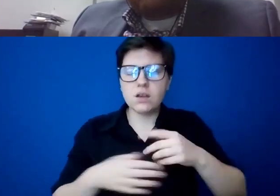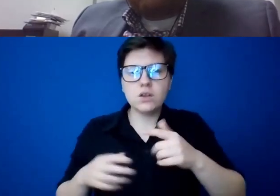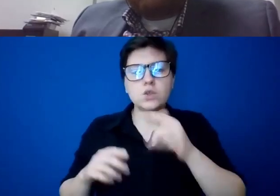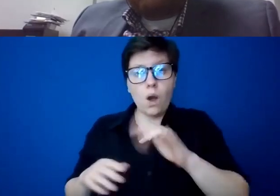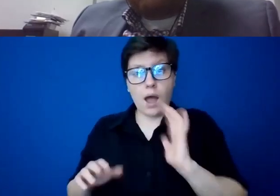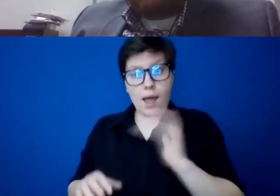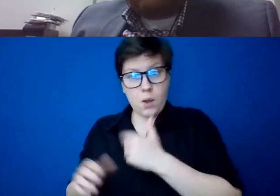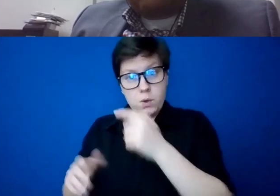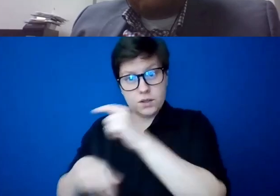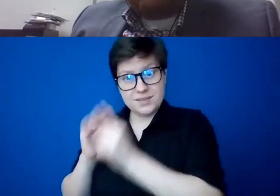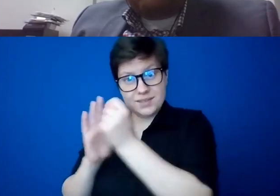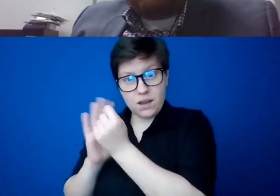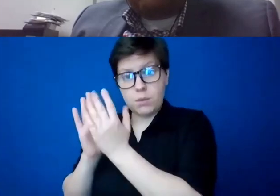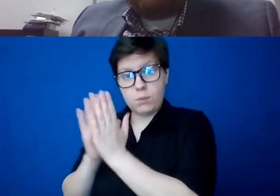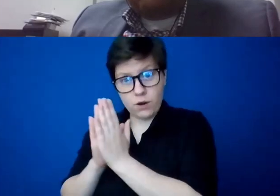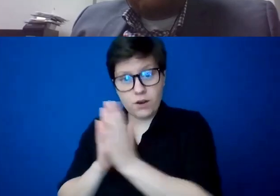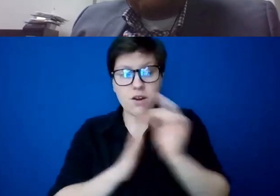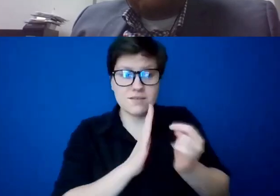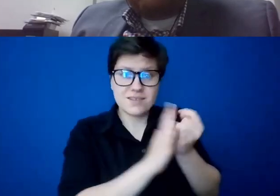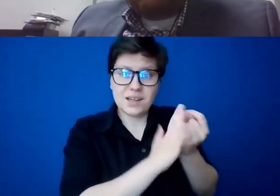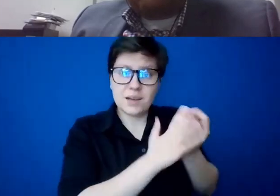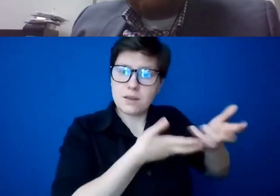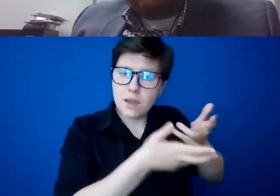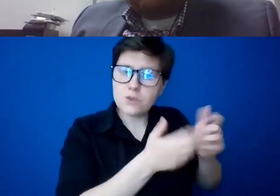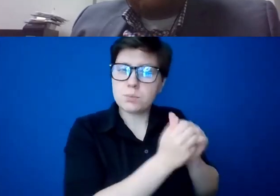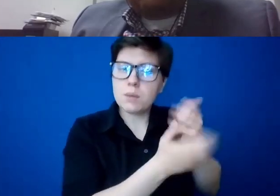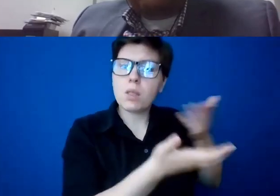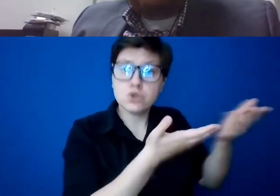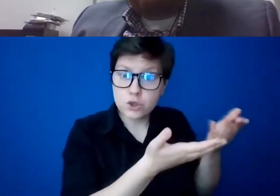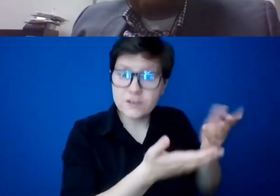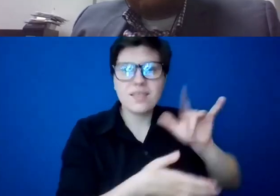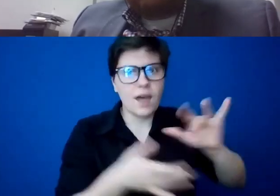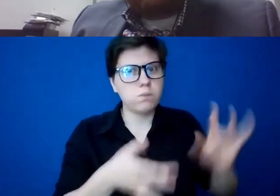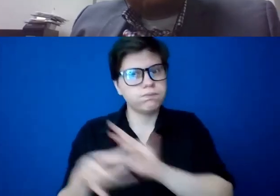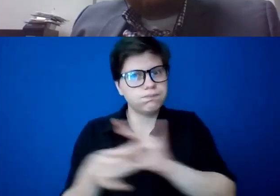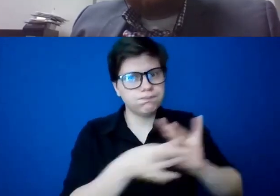and our time in engaging people in service of others. Yeah.